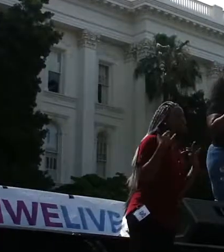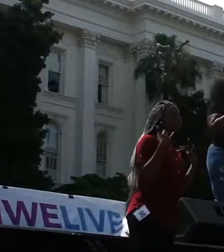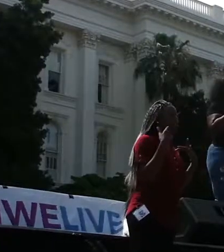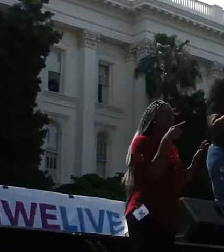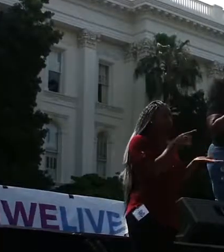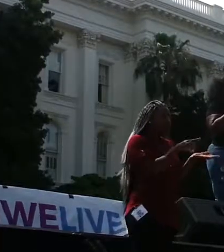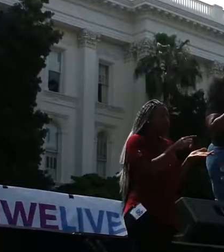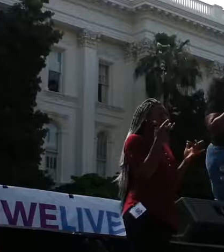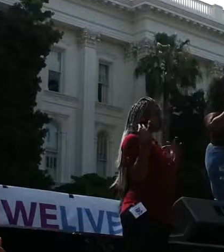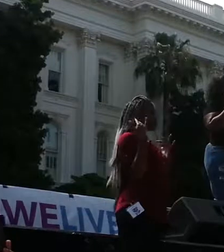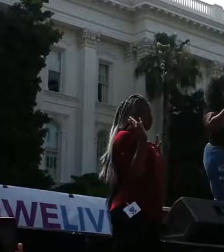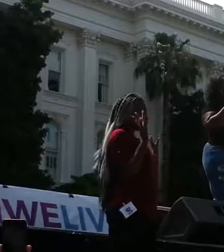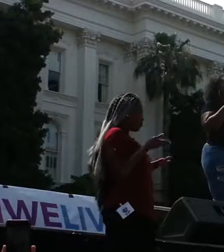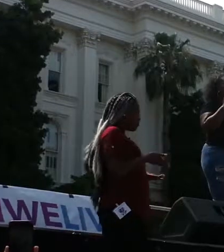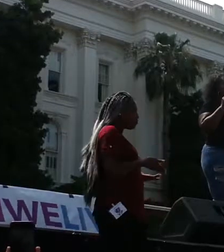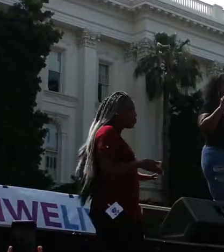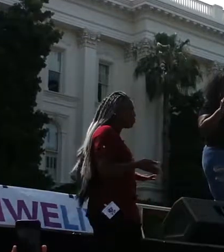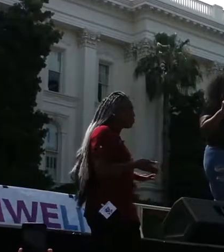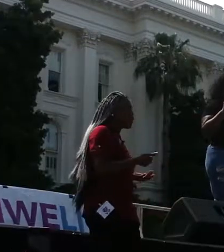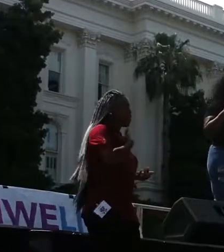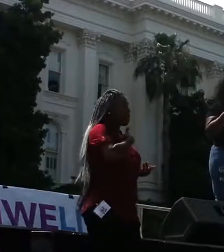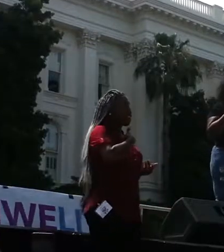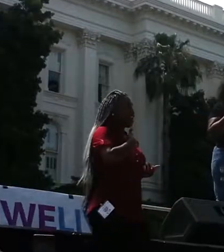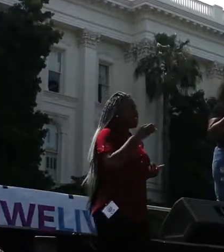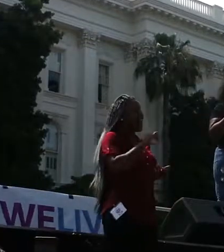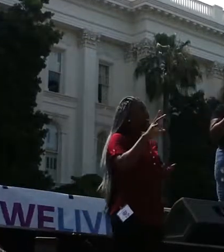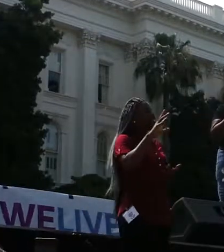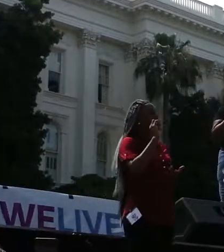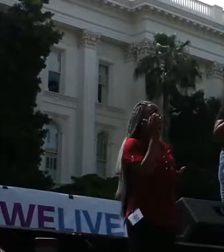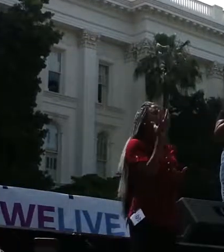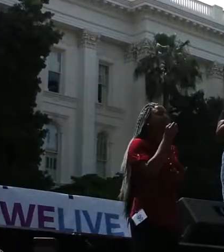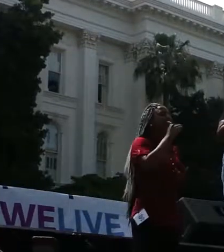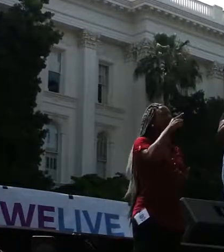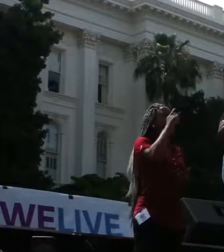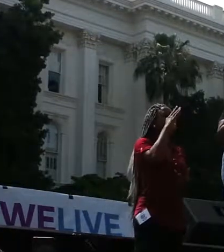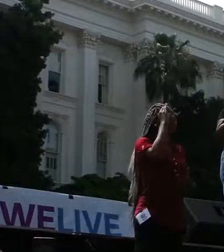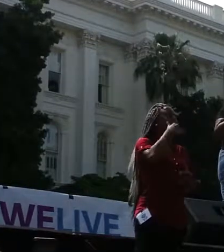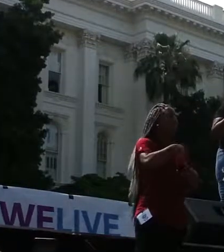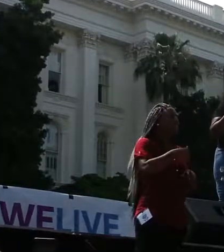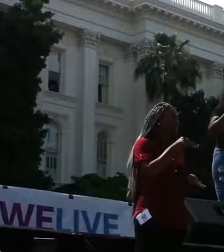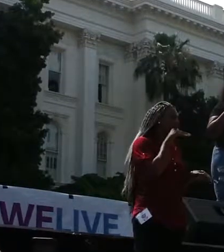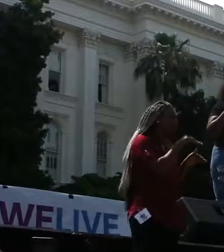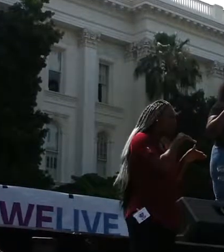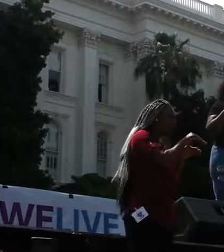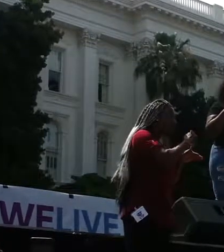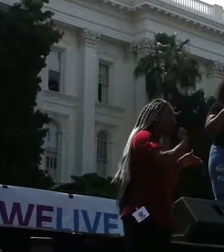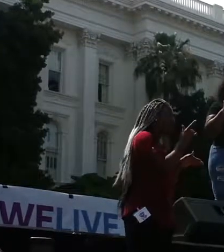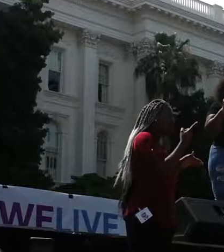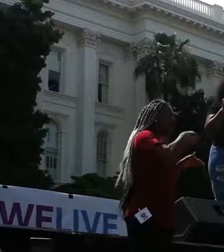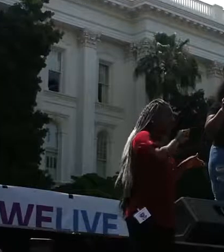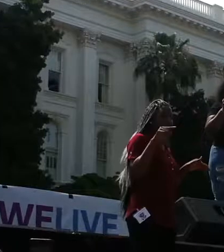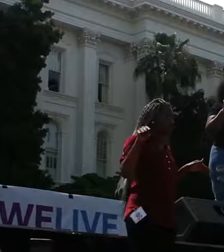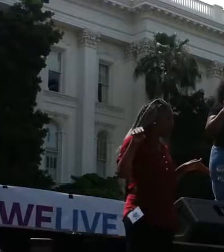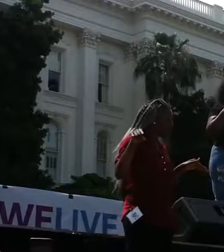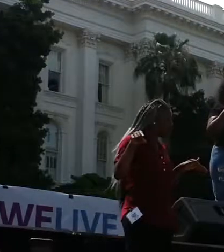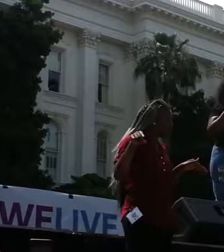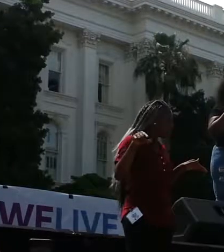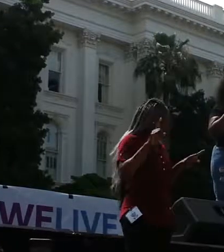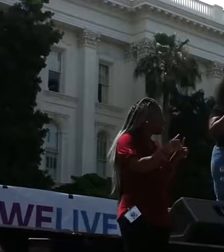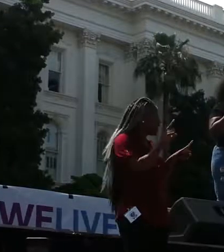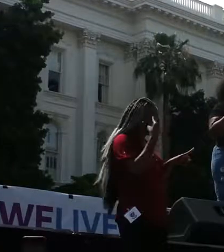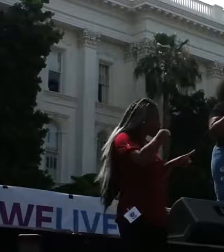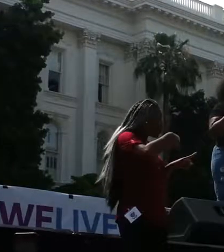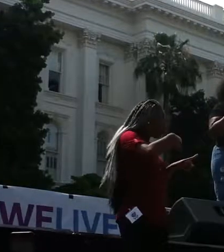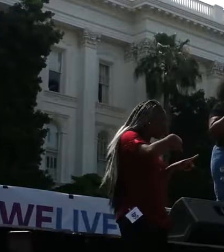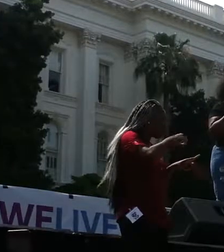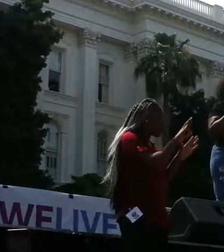When a mother like myself of six beautiful black boys have to remind them that they are not like their peers and we got a different set